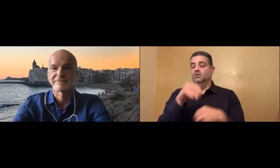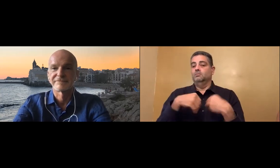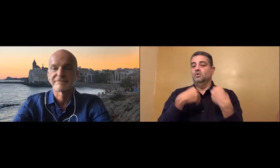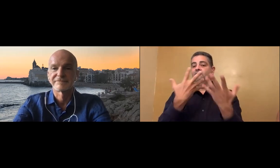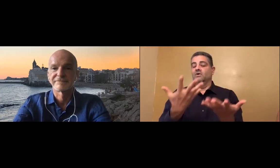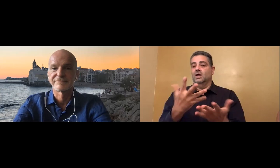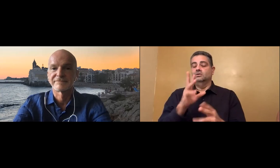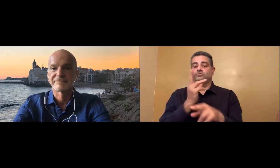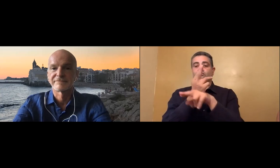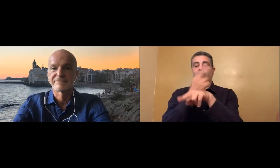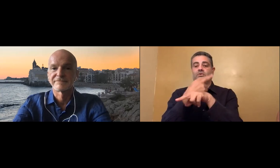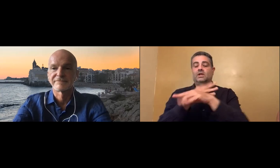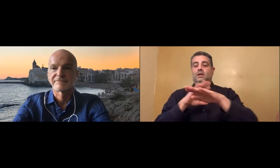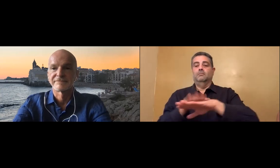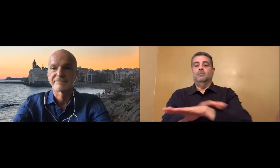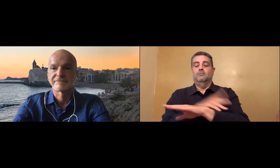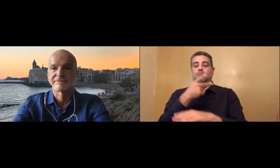implemented globally.